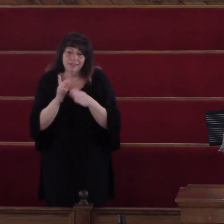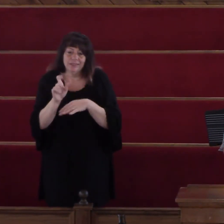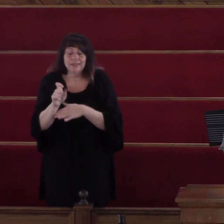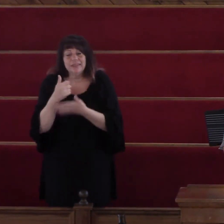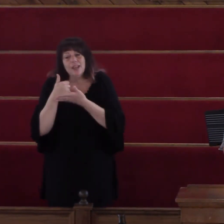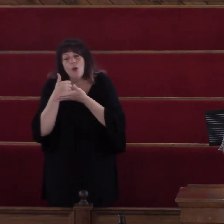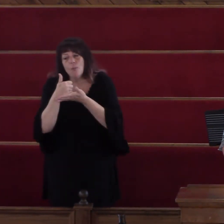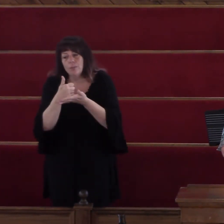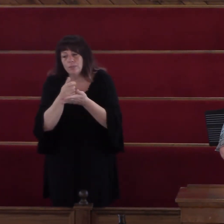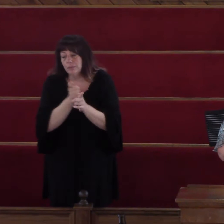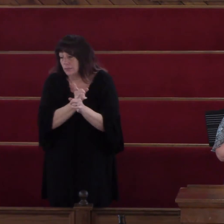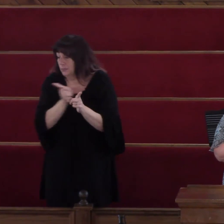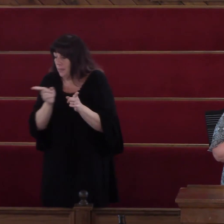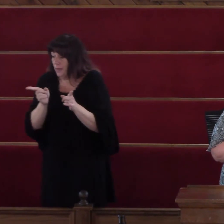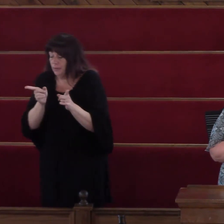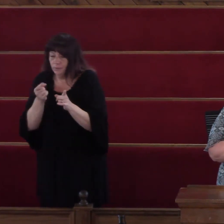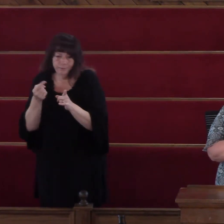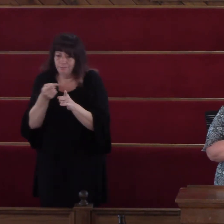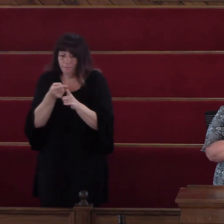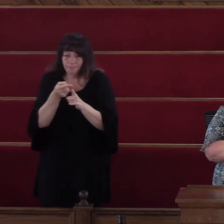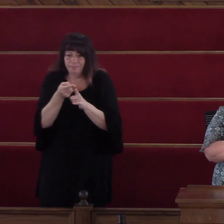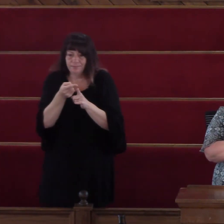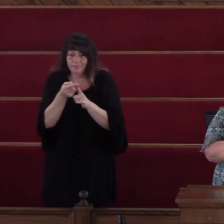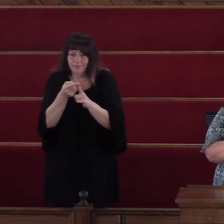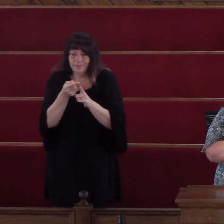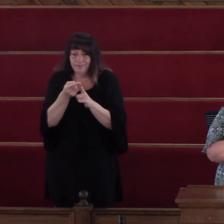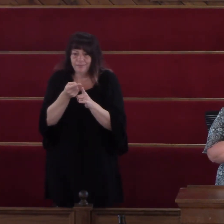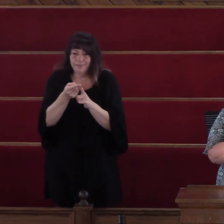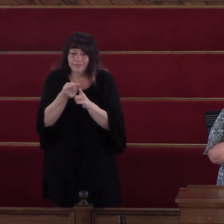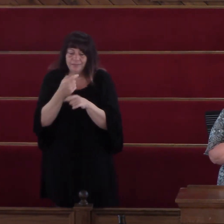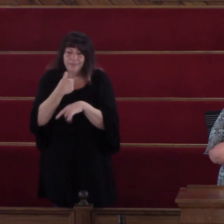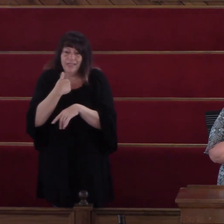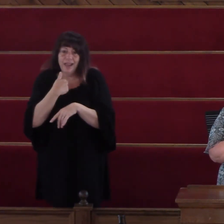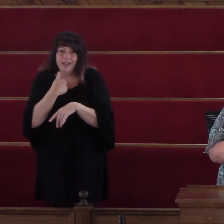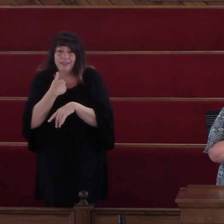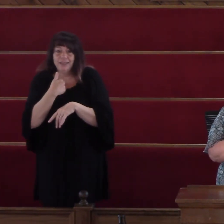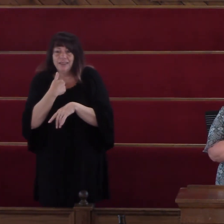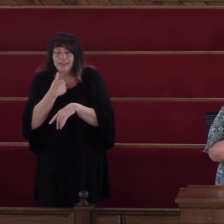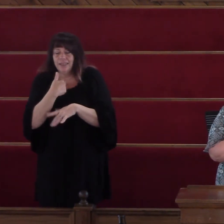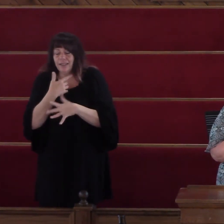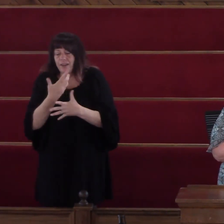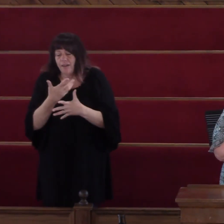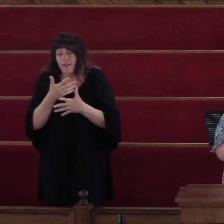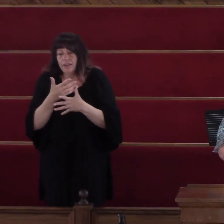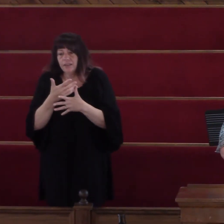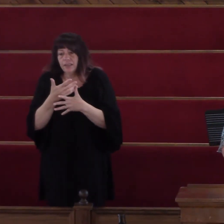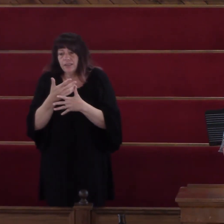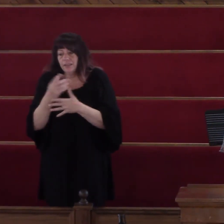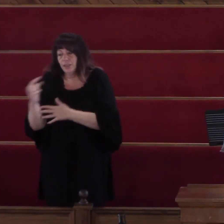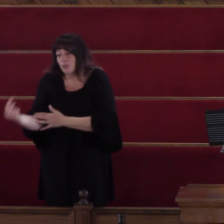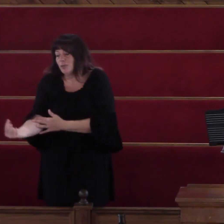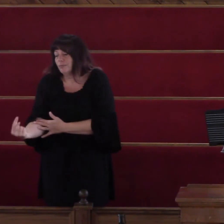I too was once a lost